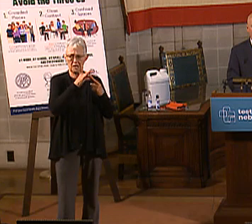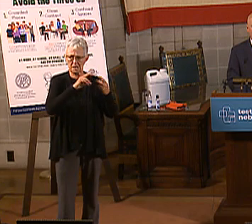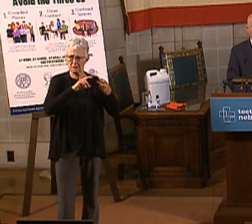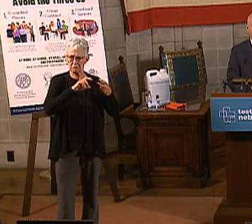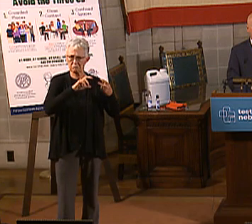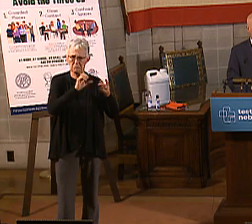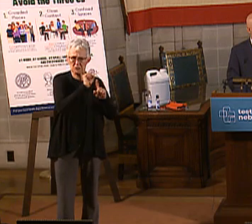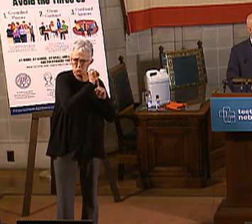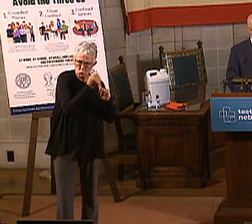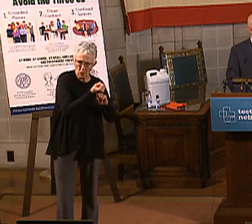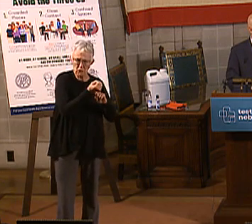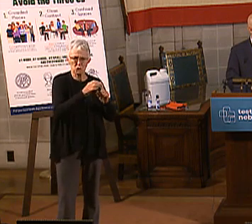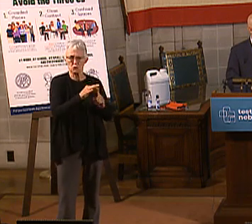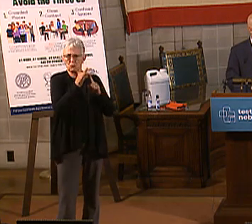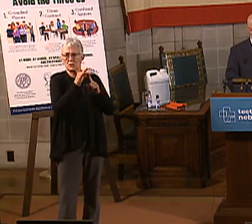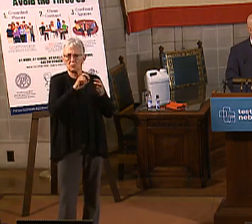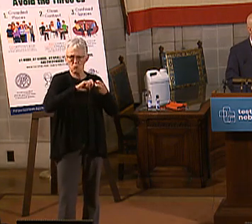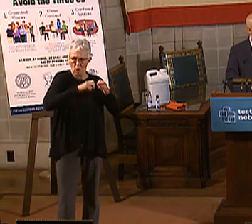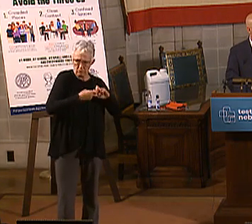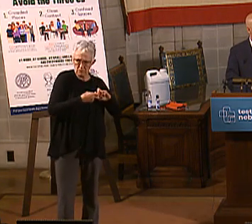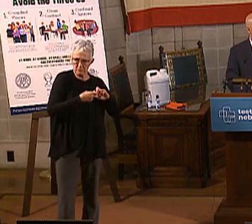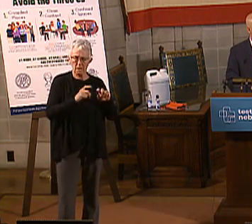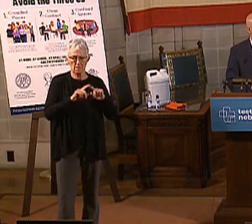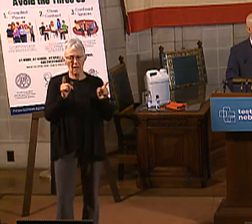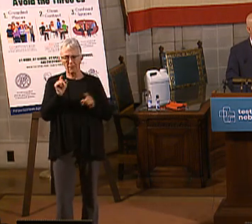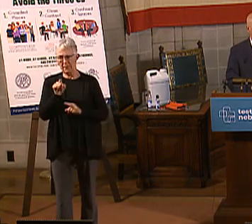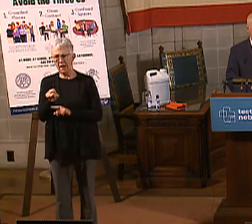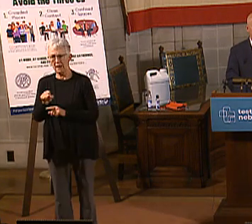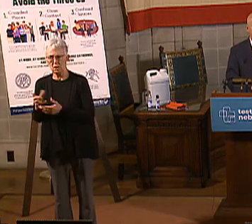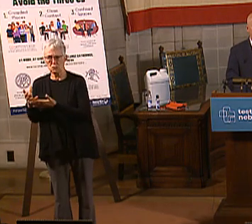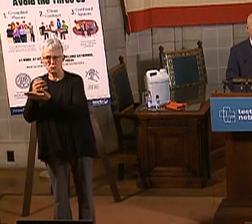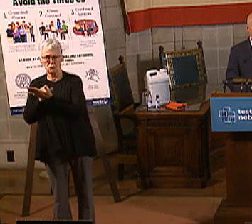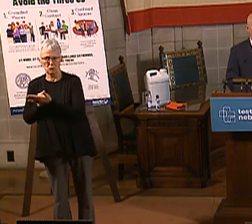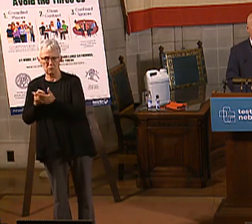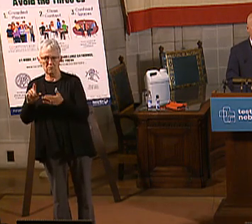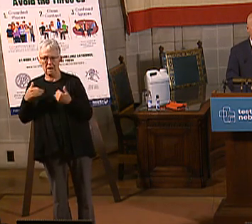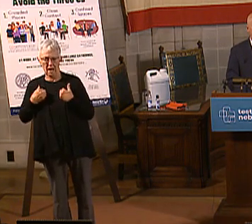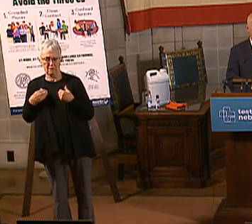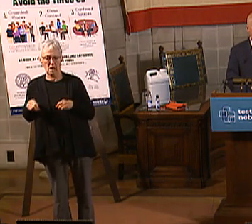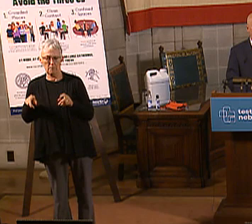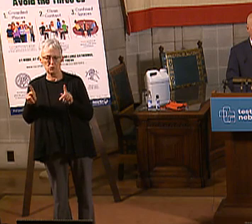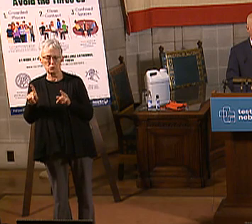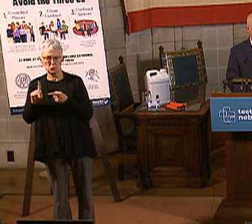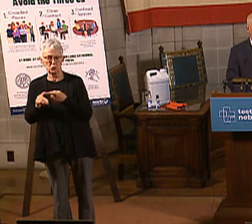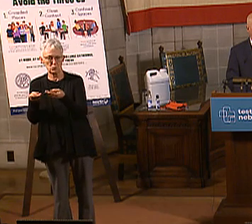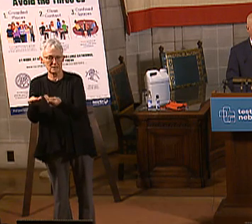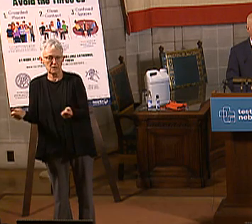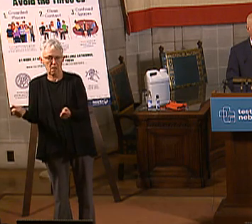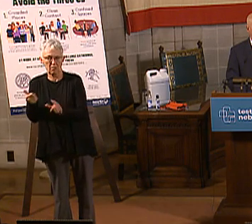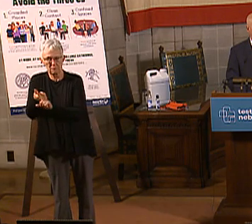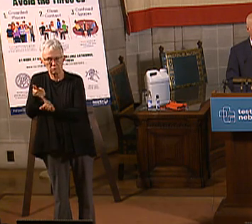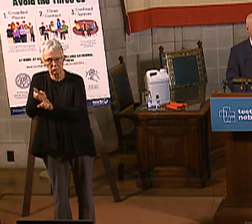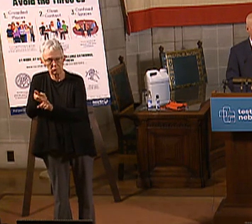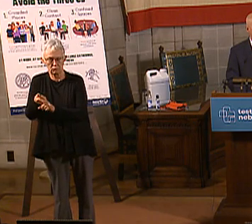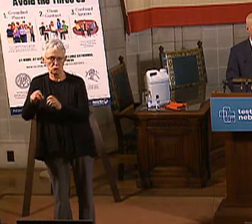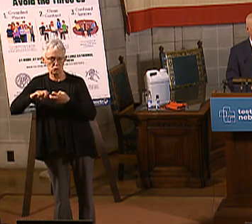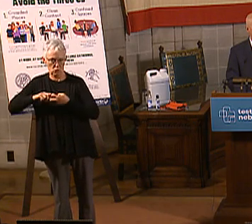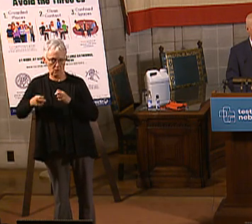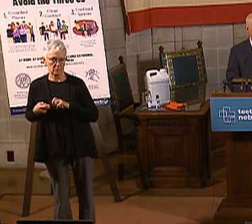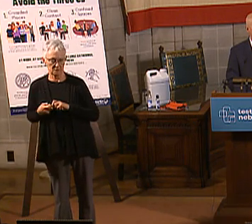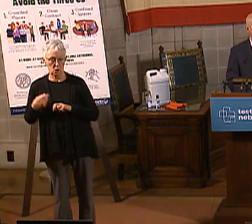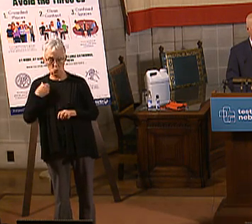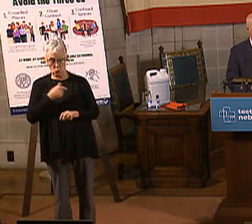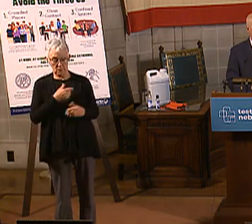deserve to be tested. And to that end, I am very excited to approve this waiver. CMS will be here for every step of the way to